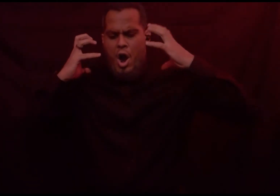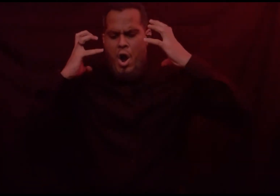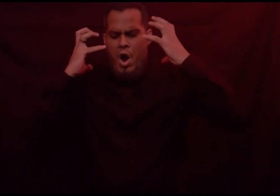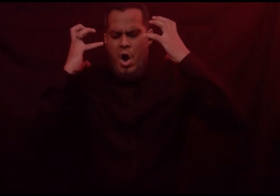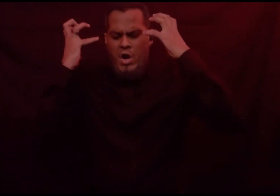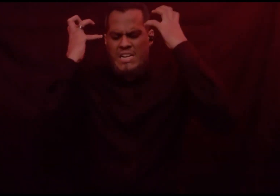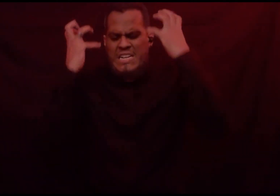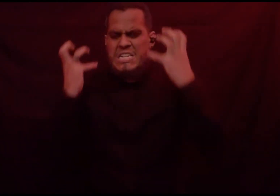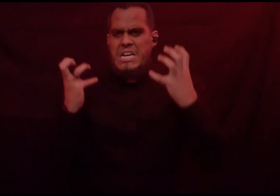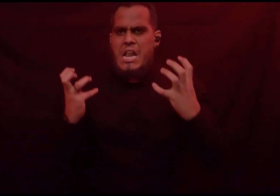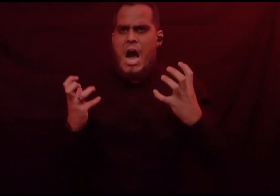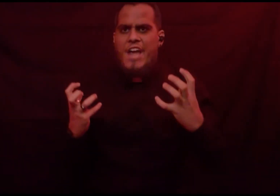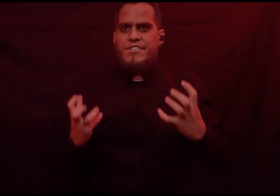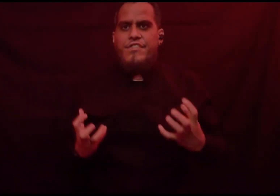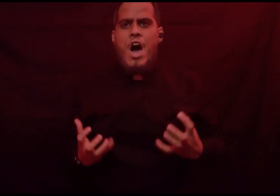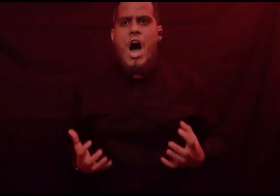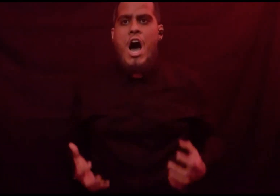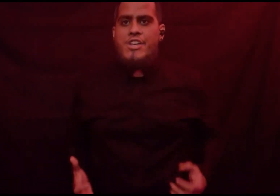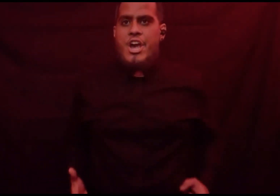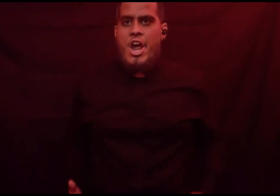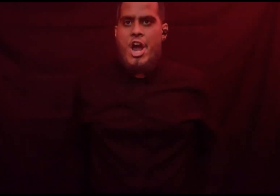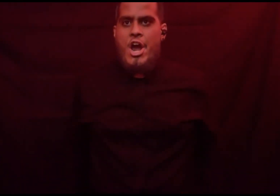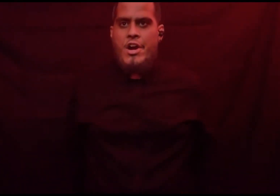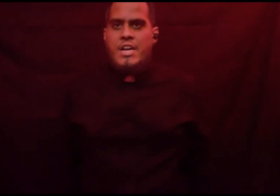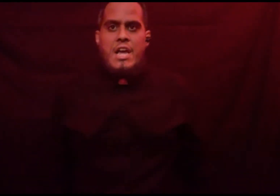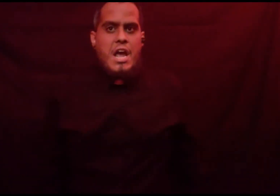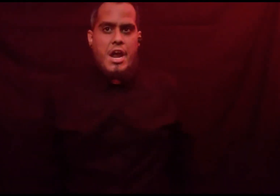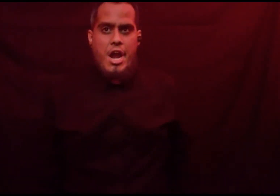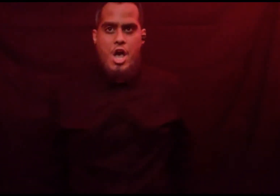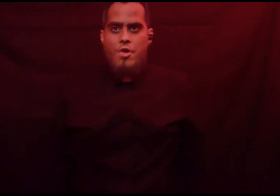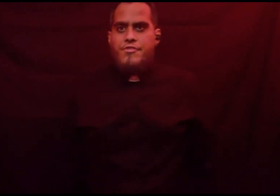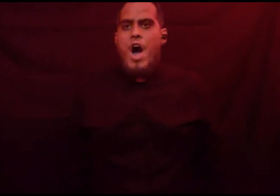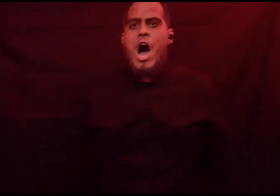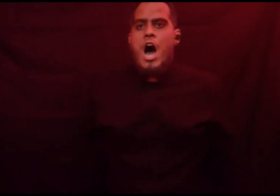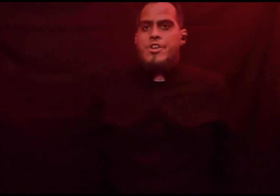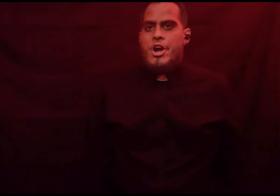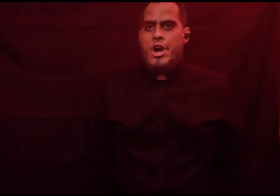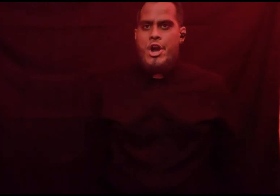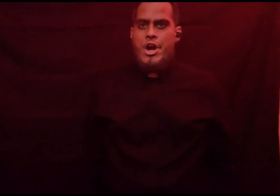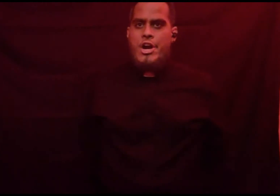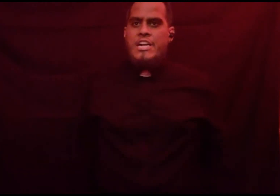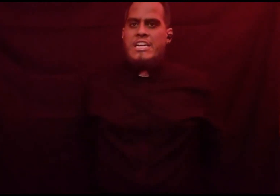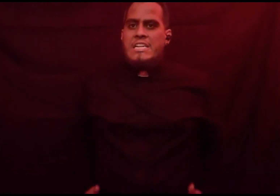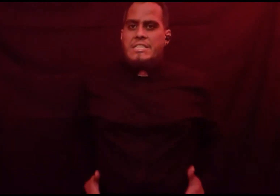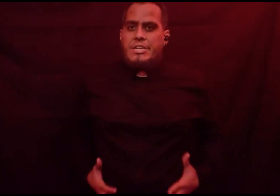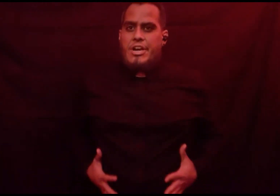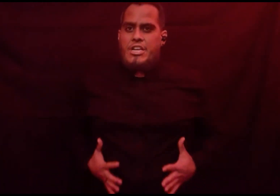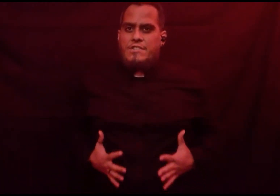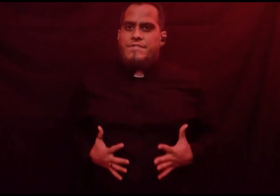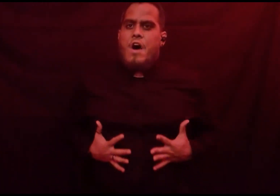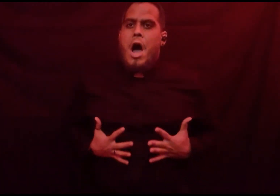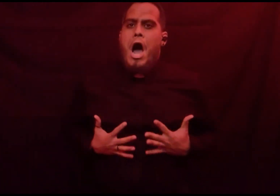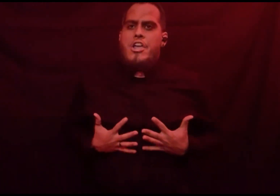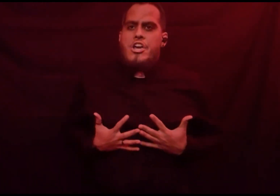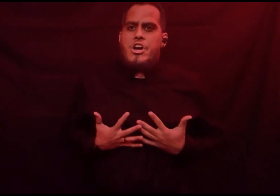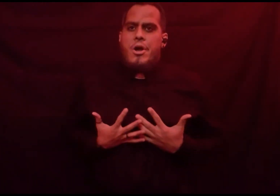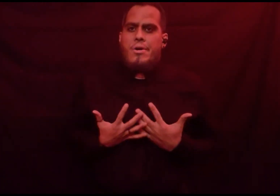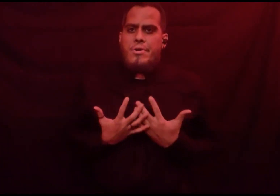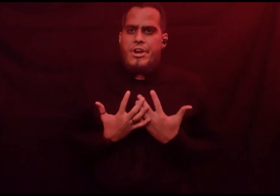Like fire, hell fire, this fire in